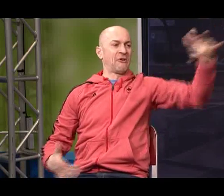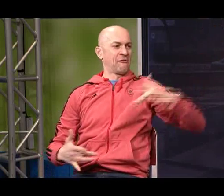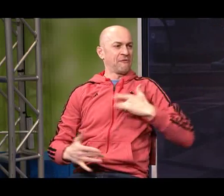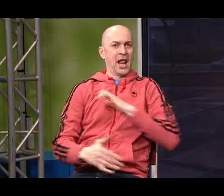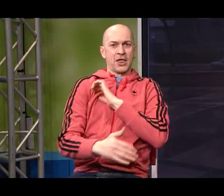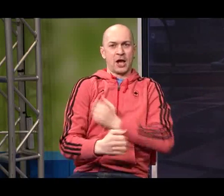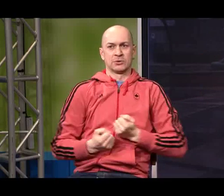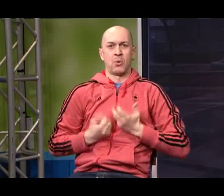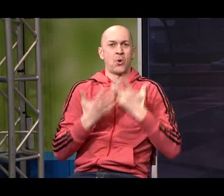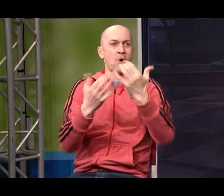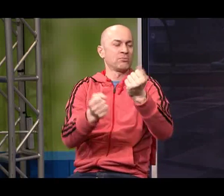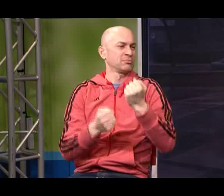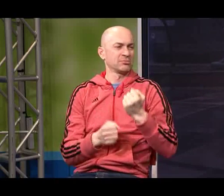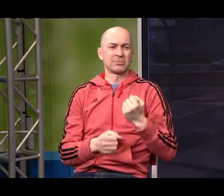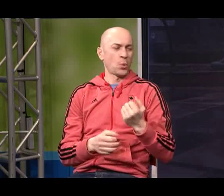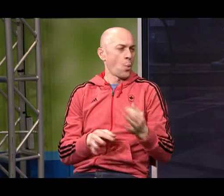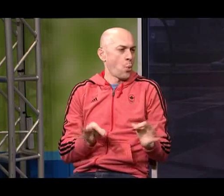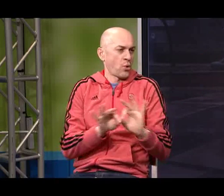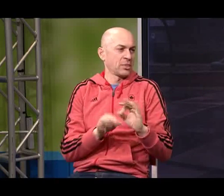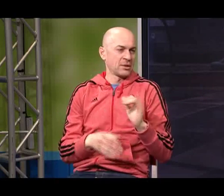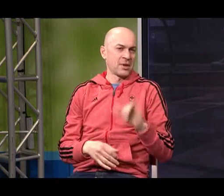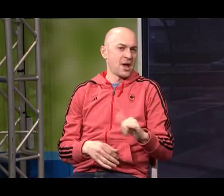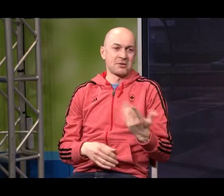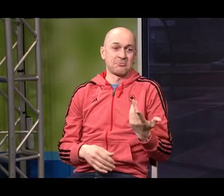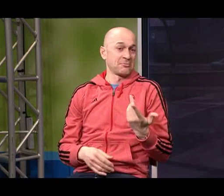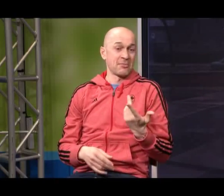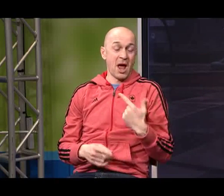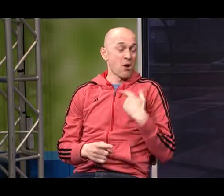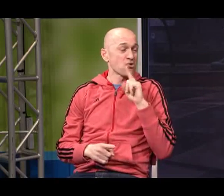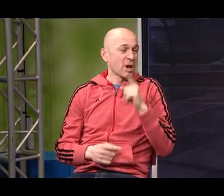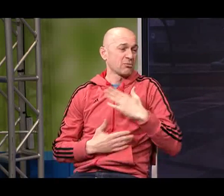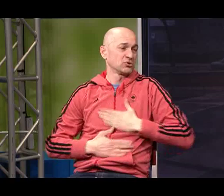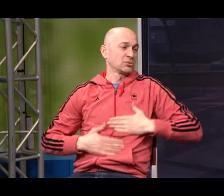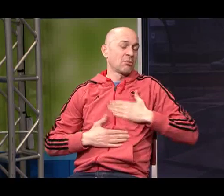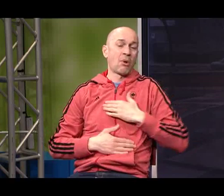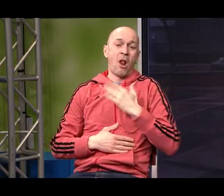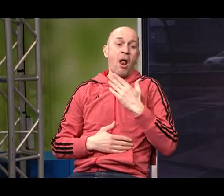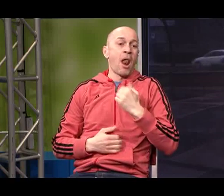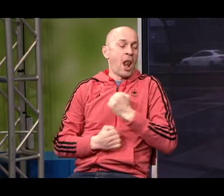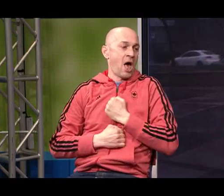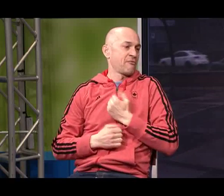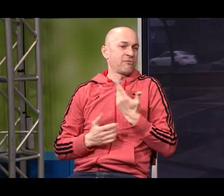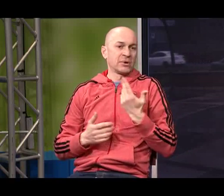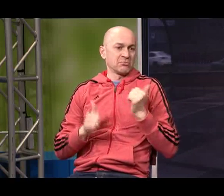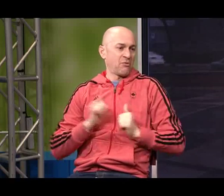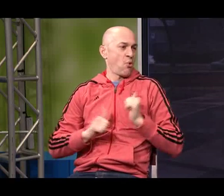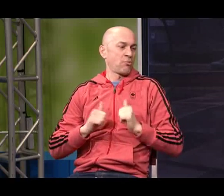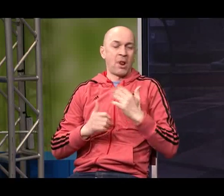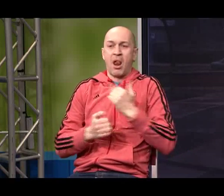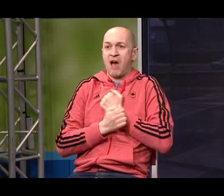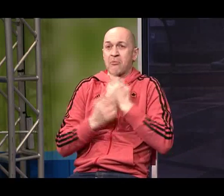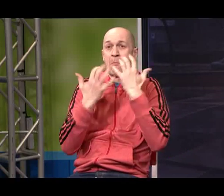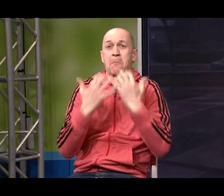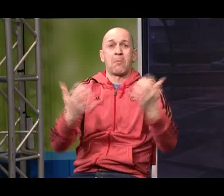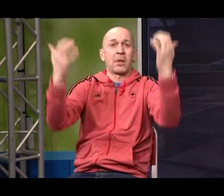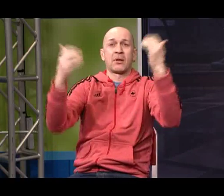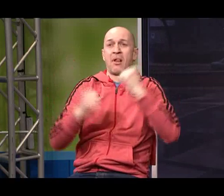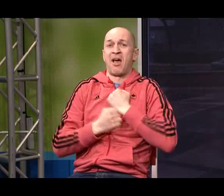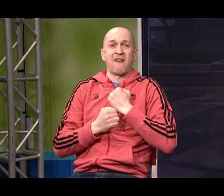able to take that energy and project it and and bring engage your audience in with your performance and I I love performing I love